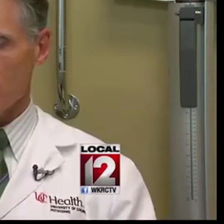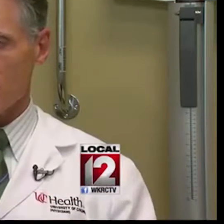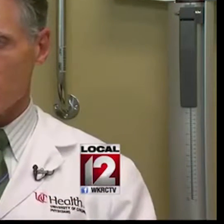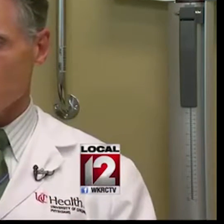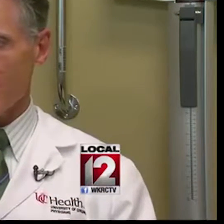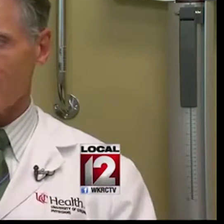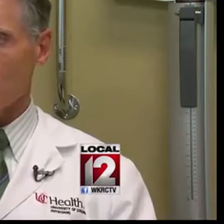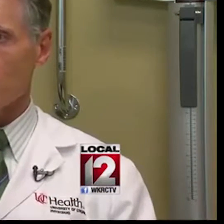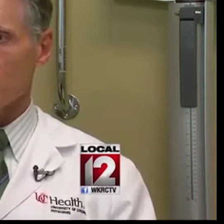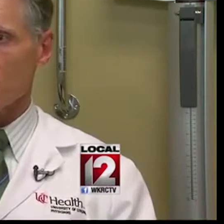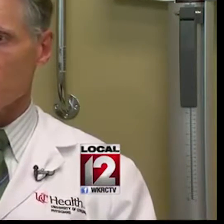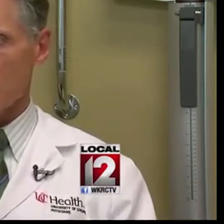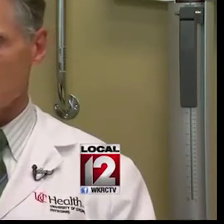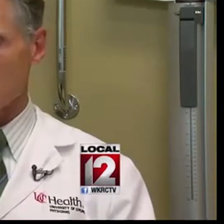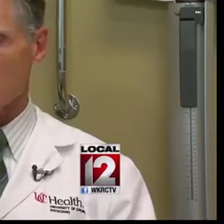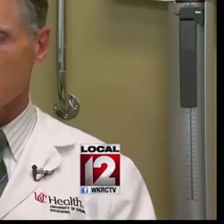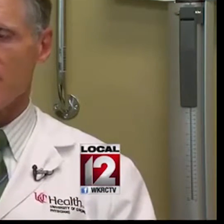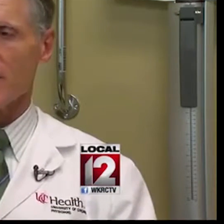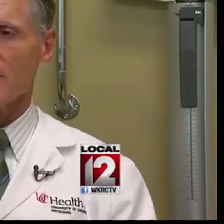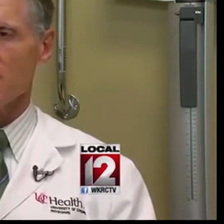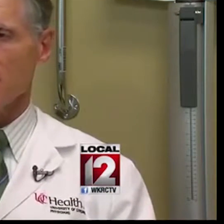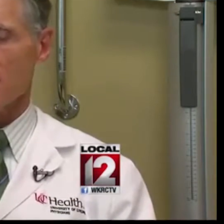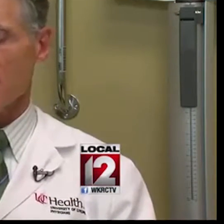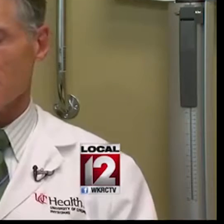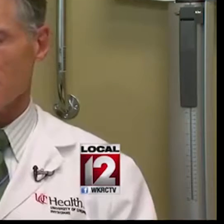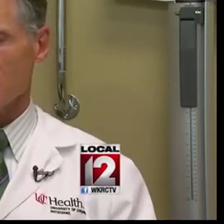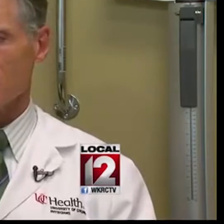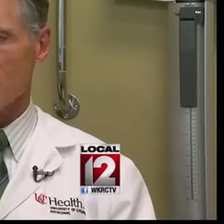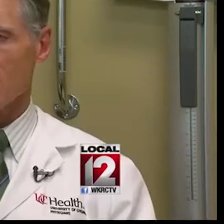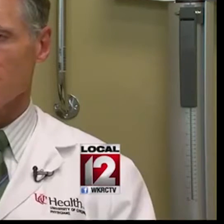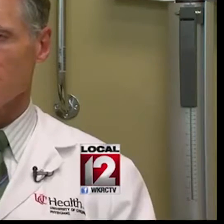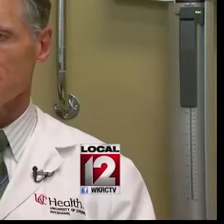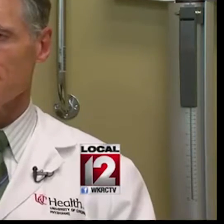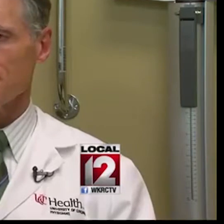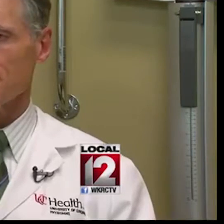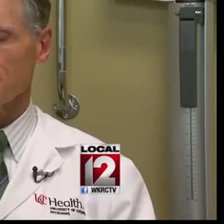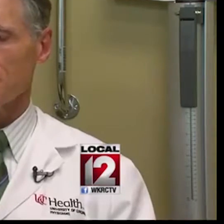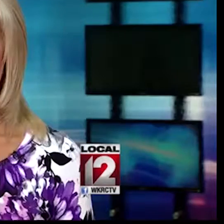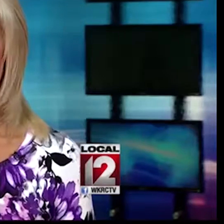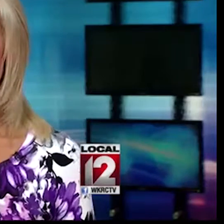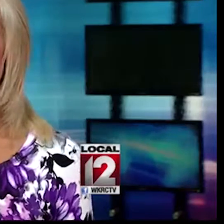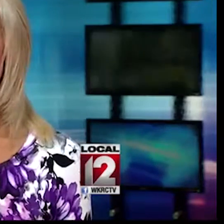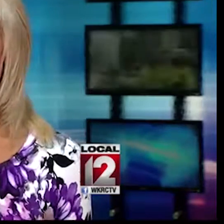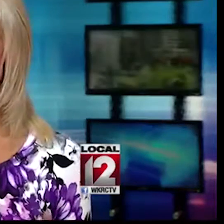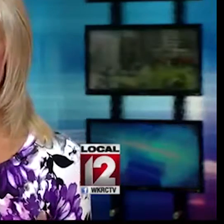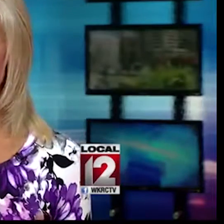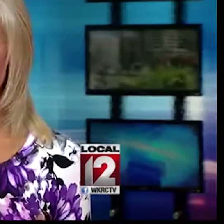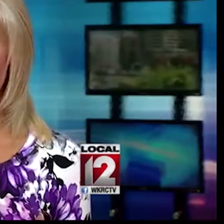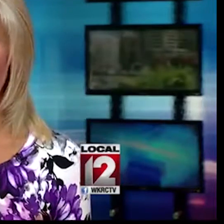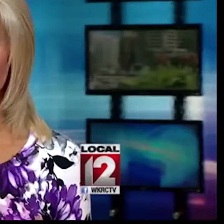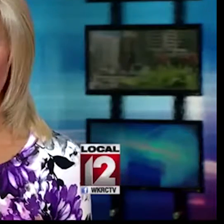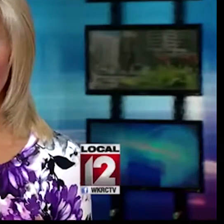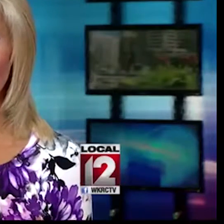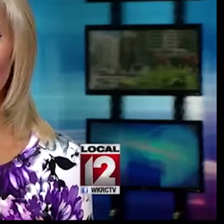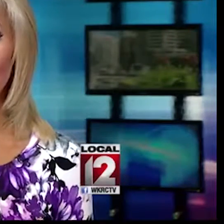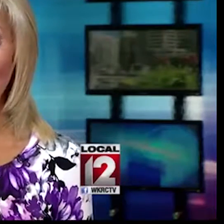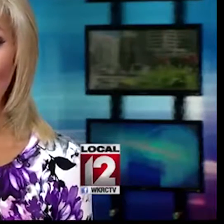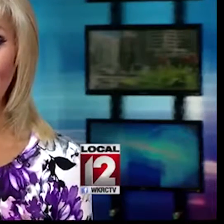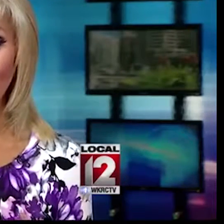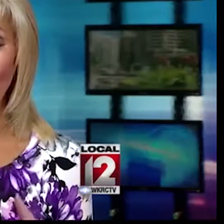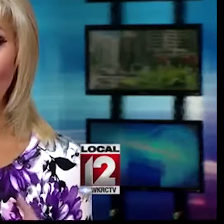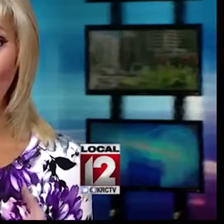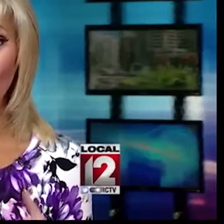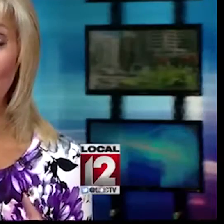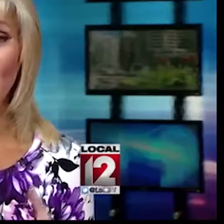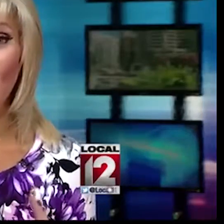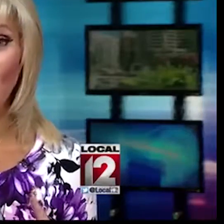respiratory tract open so the sinuses can drain and the infection can resolve. Ten days, did you catch that? If you've been